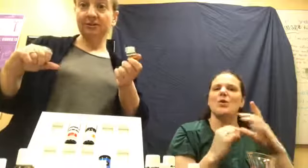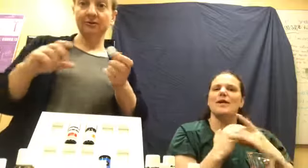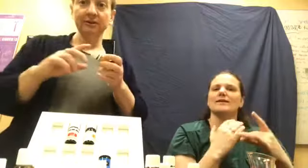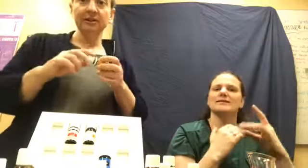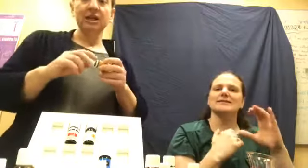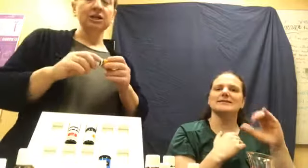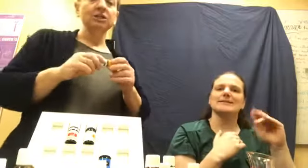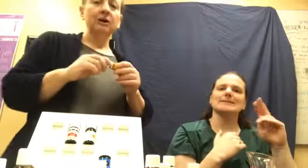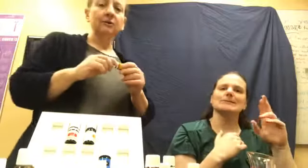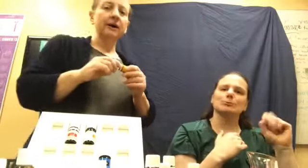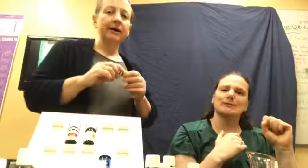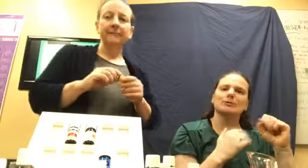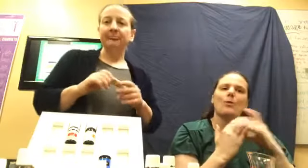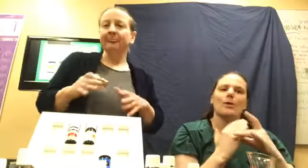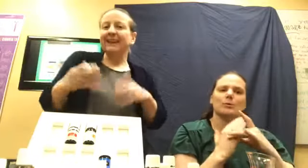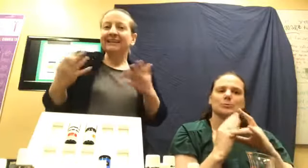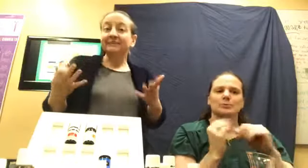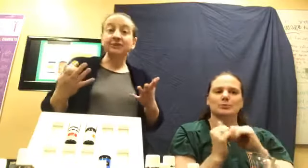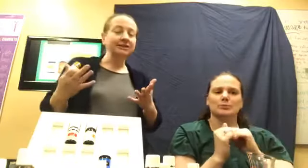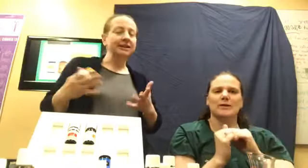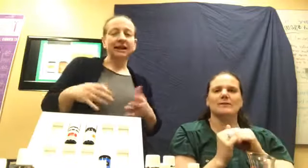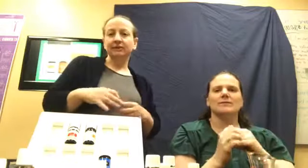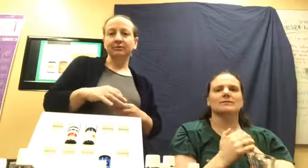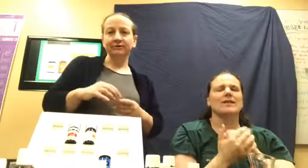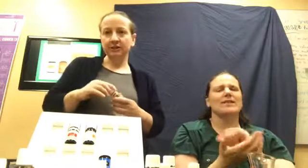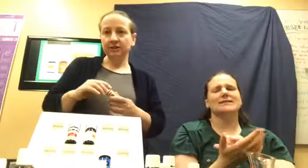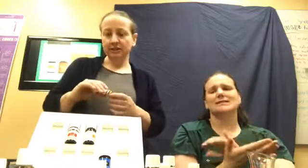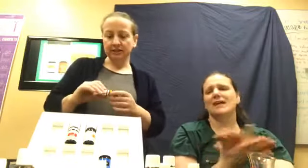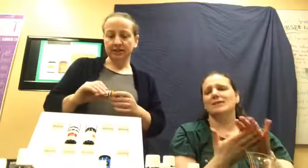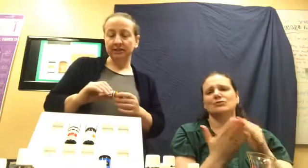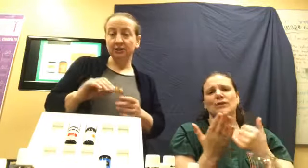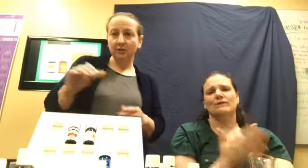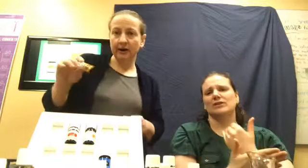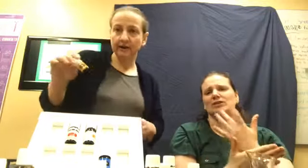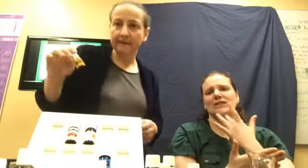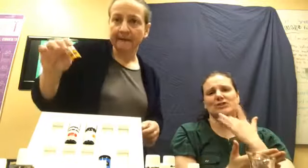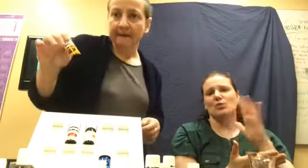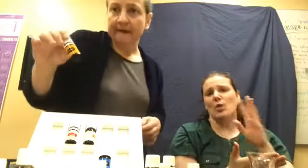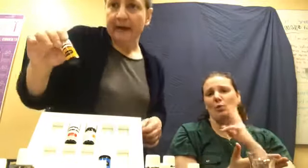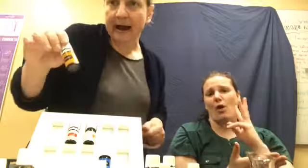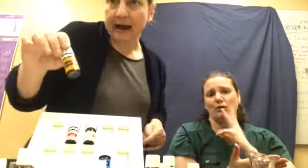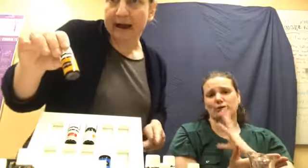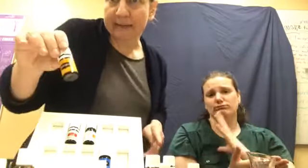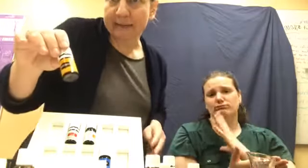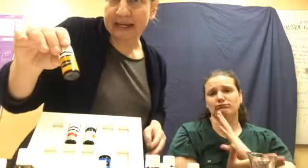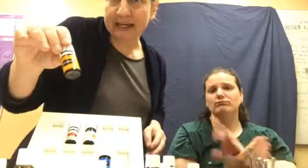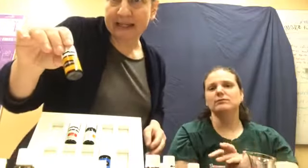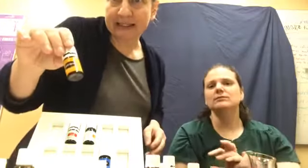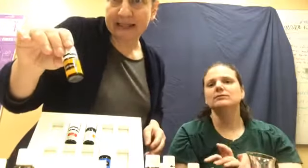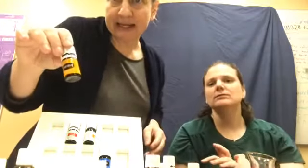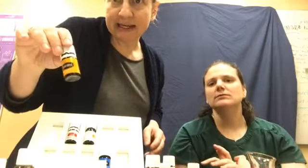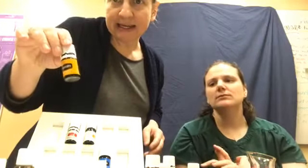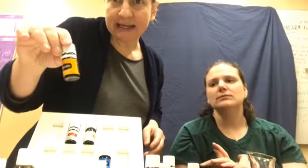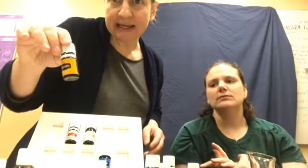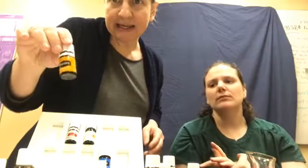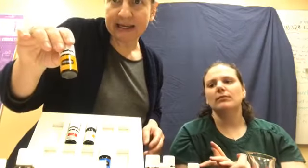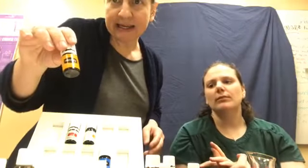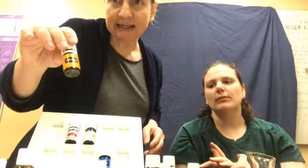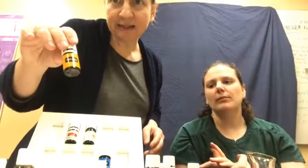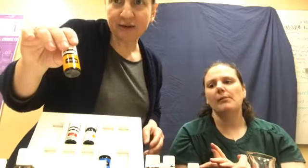oils. So it gives just a nice refreshing taste to your water. Um, it is good